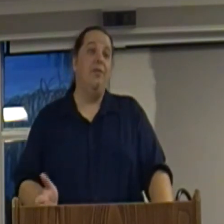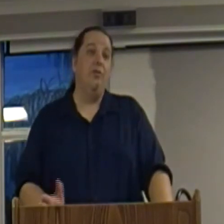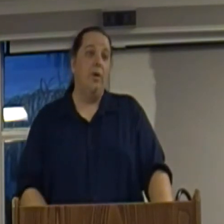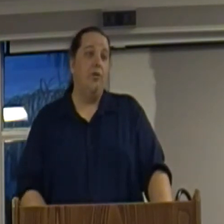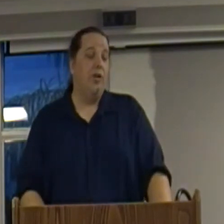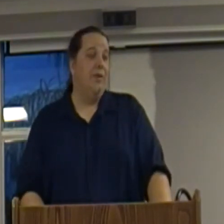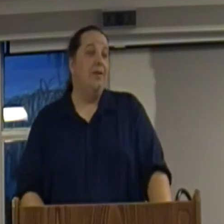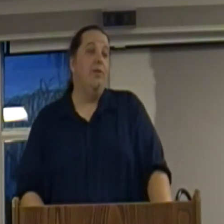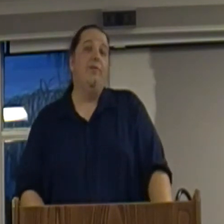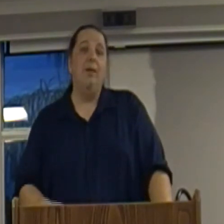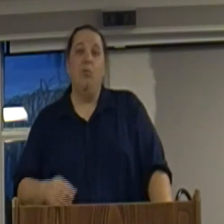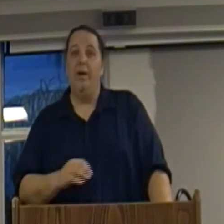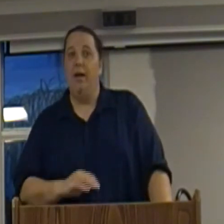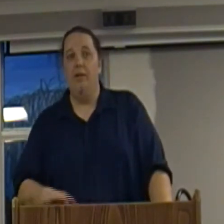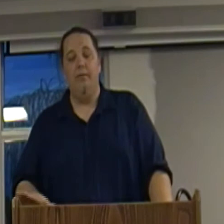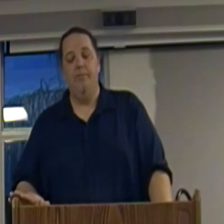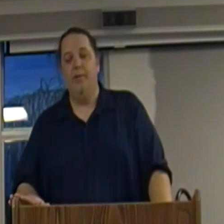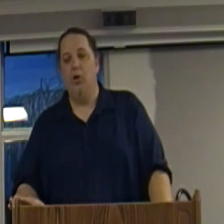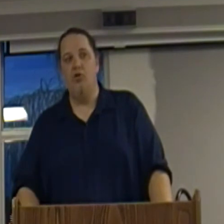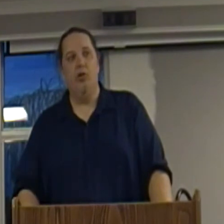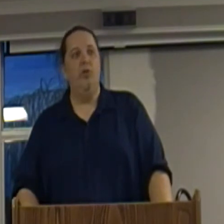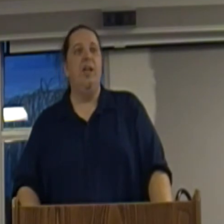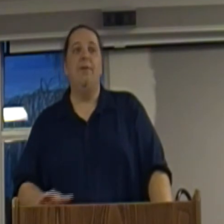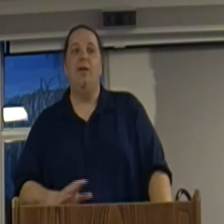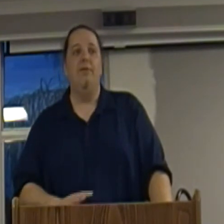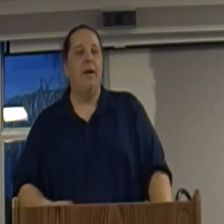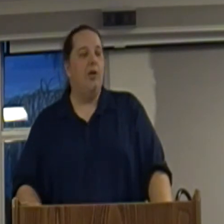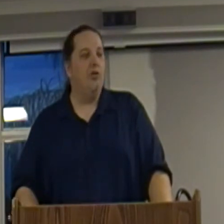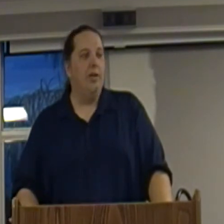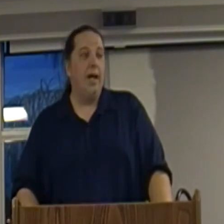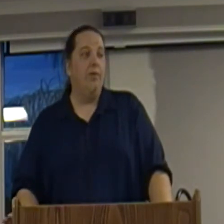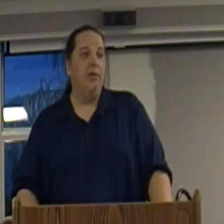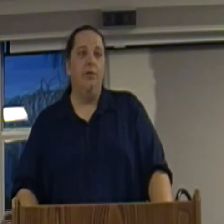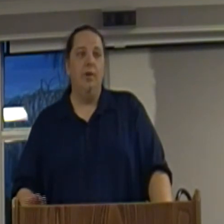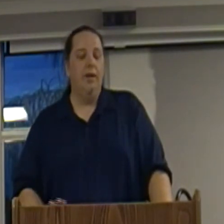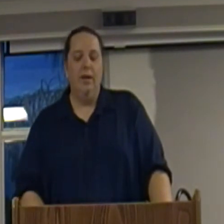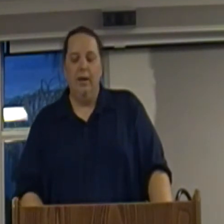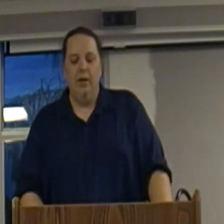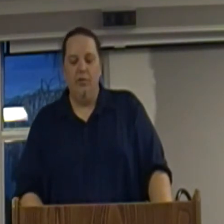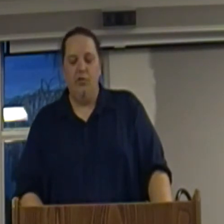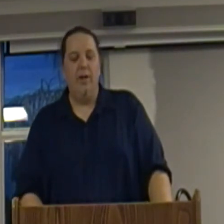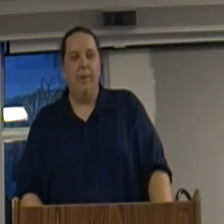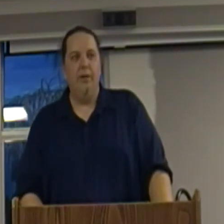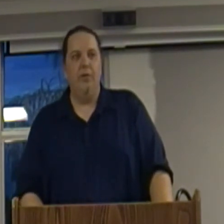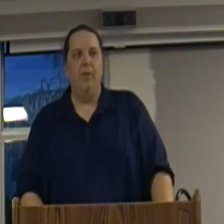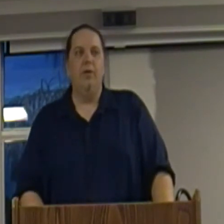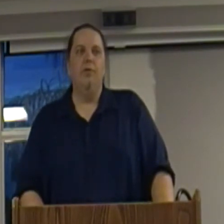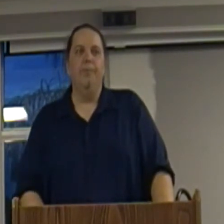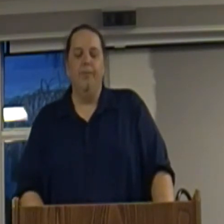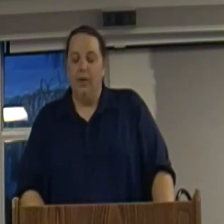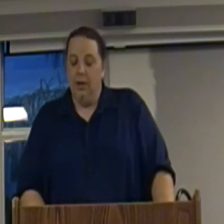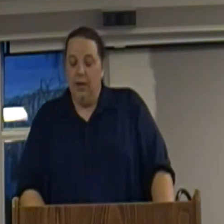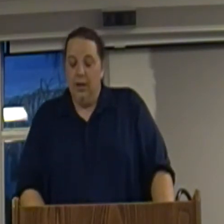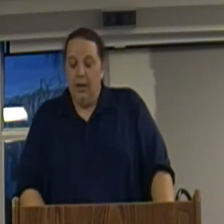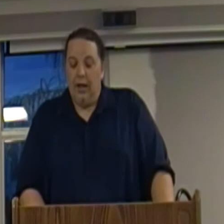says the Rothschilds, I that stuff came right out of the Birchers, it came out of the Nazis, you know, straight-up anti-Semitism. Um,